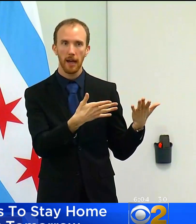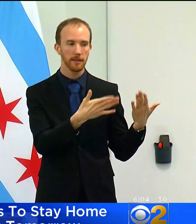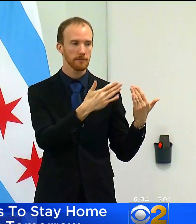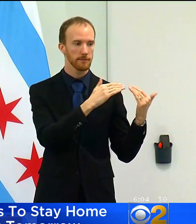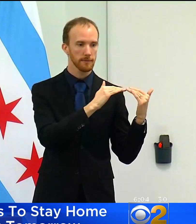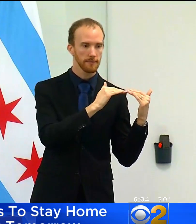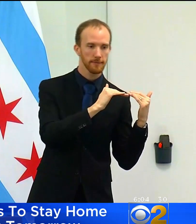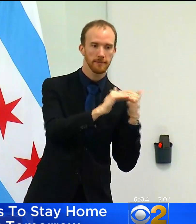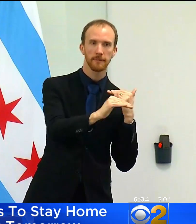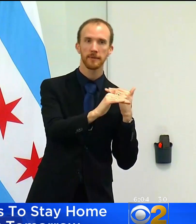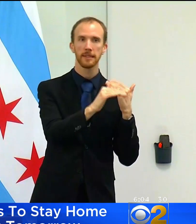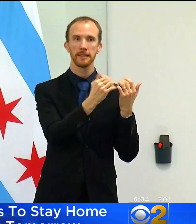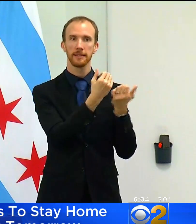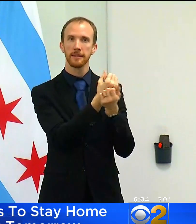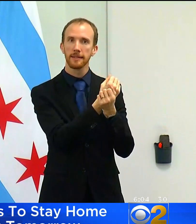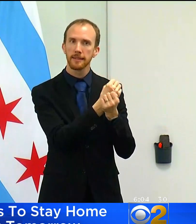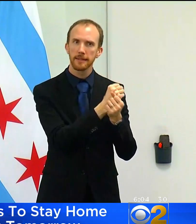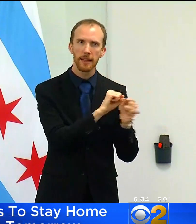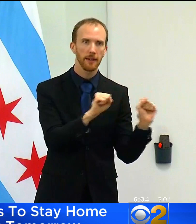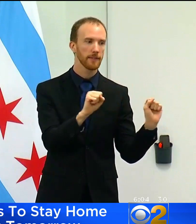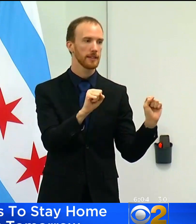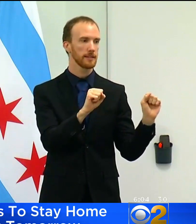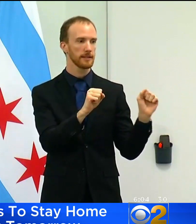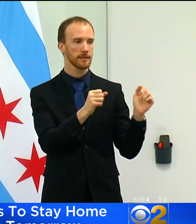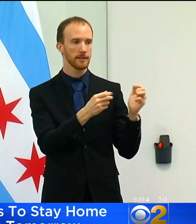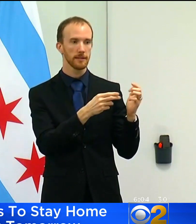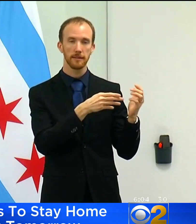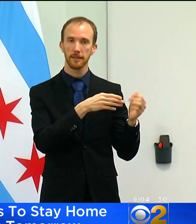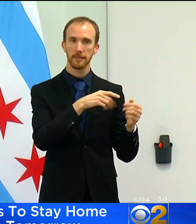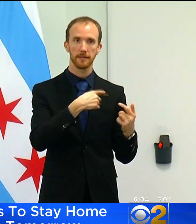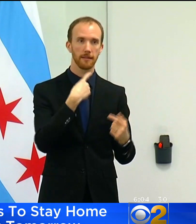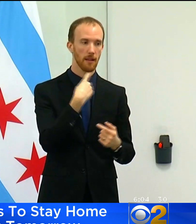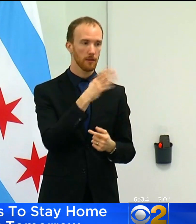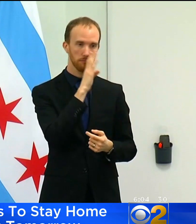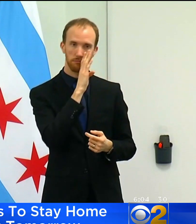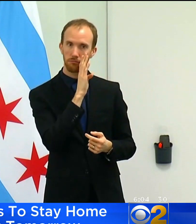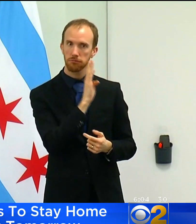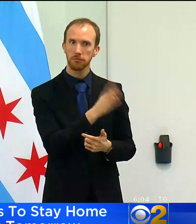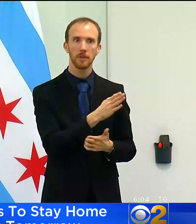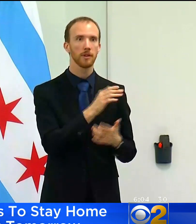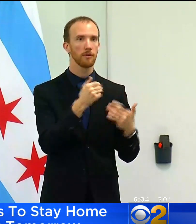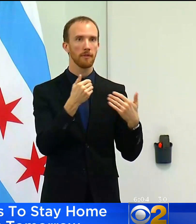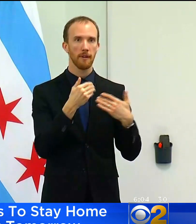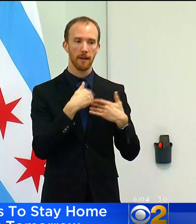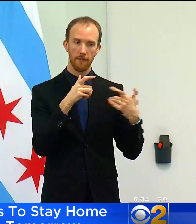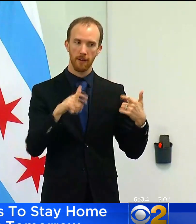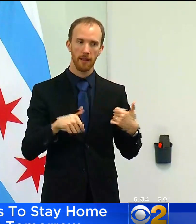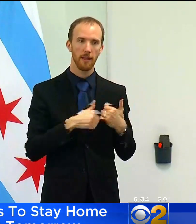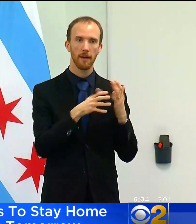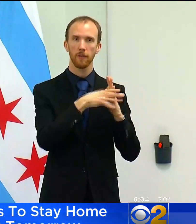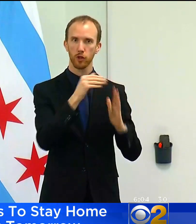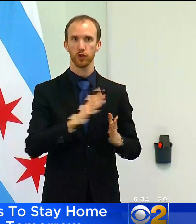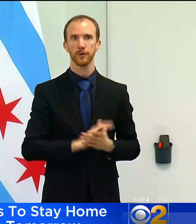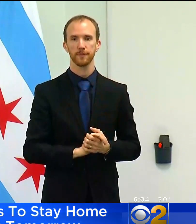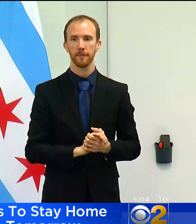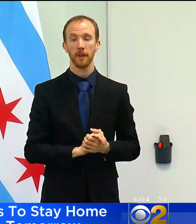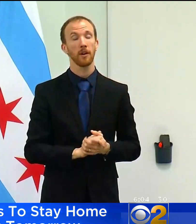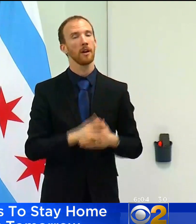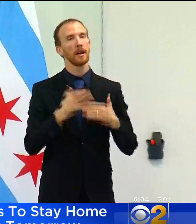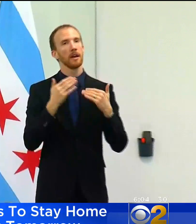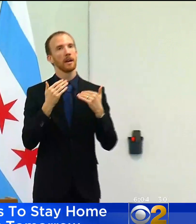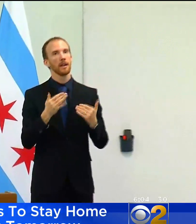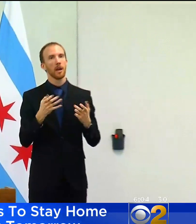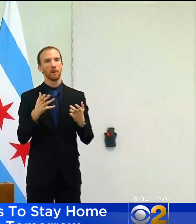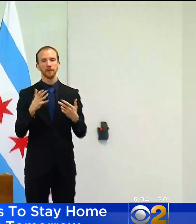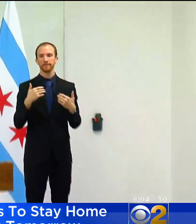safety and stability that in-person learning affords all of them. At this point I'll